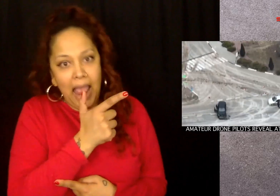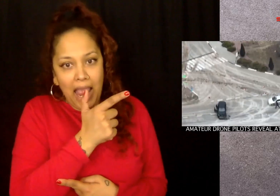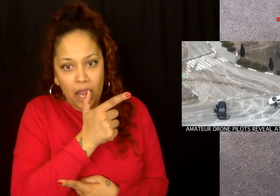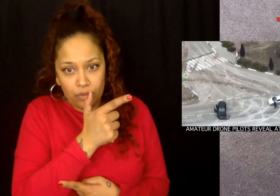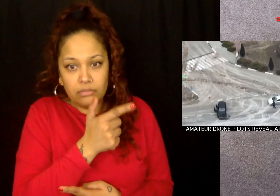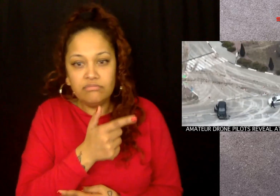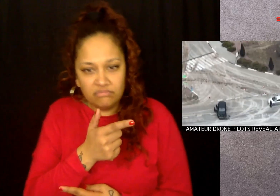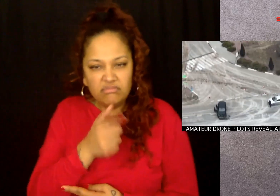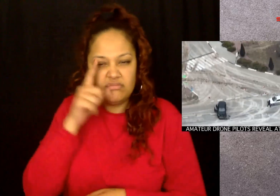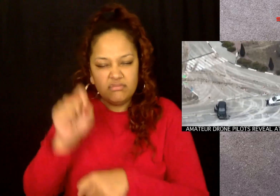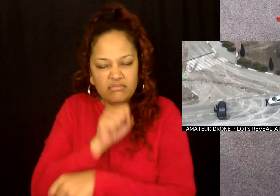killed on the spot.